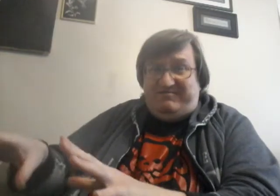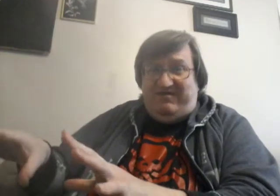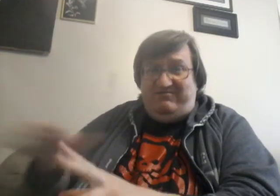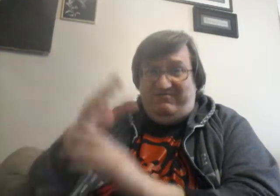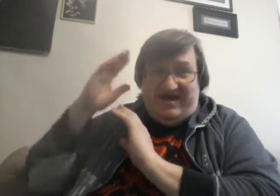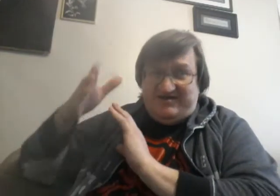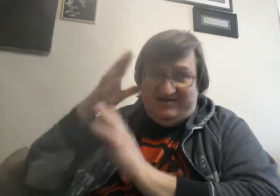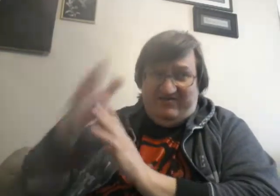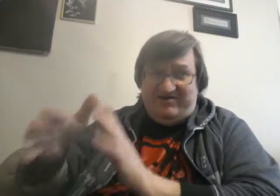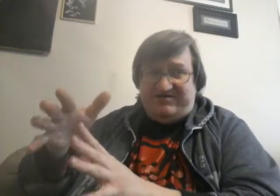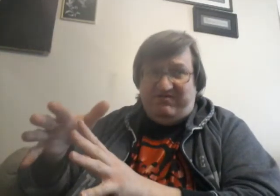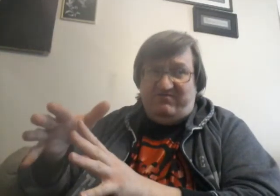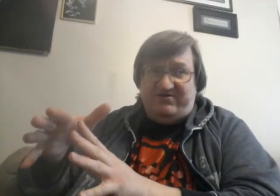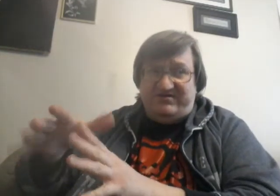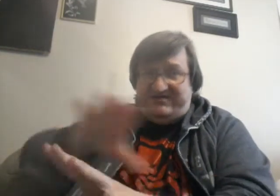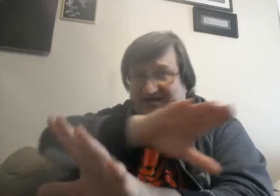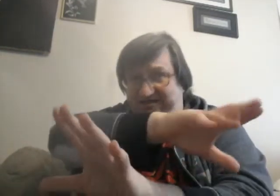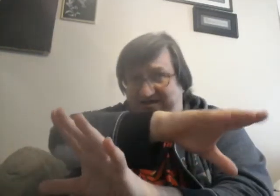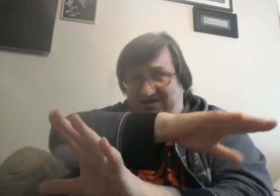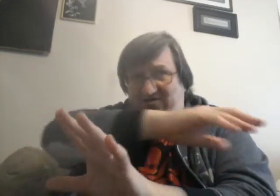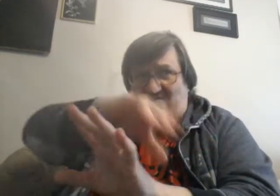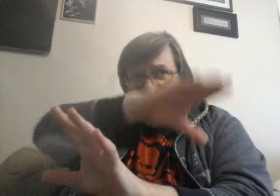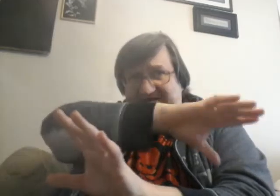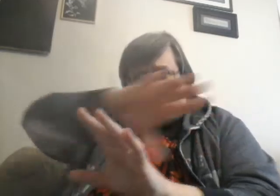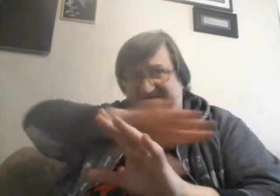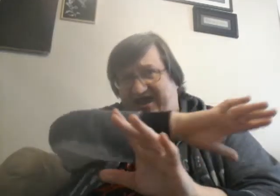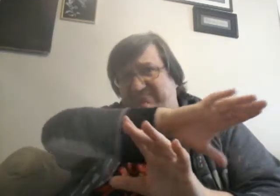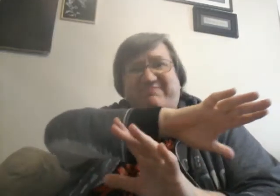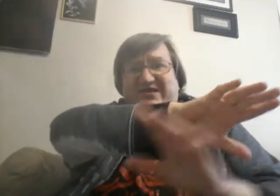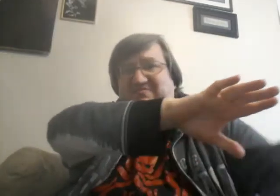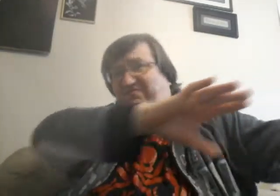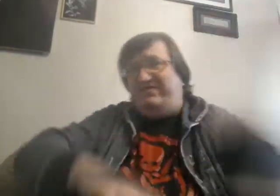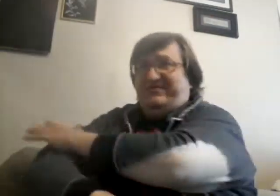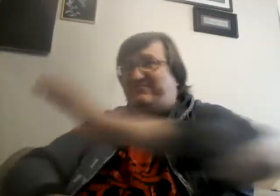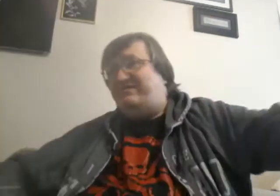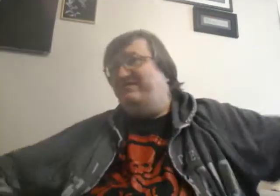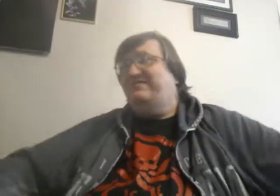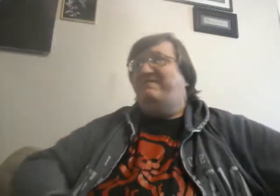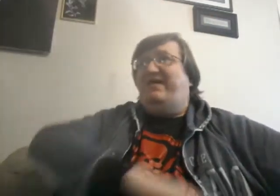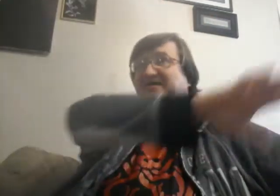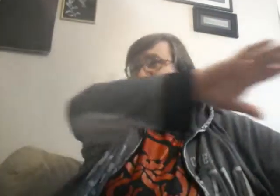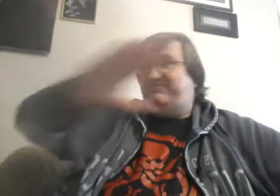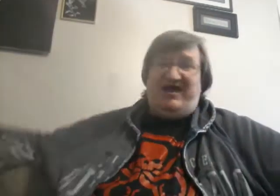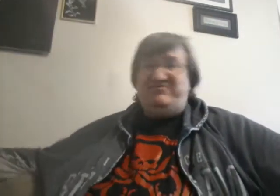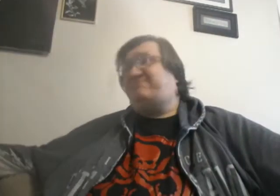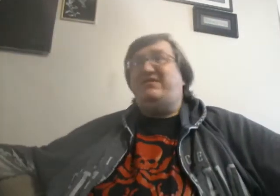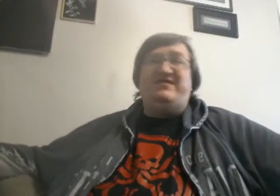the way I figure his speed works is it's like a localized time displacement field and everything. And, like, time just speeds